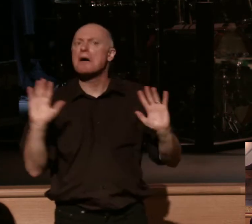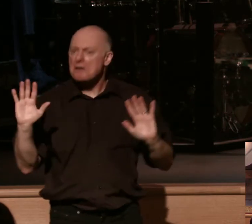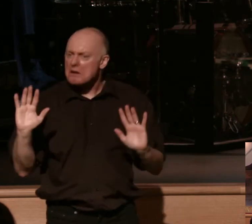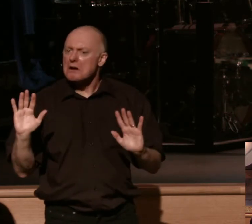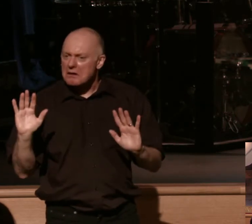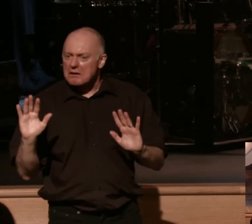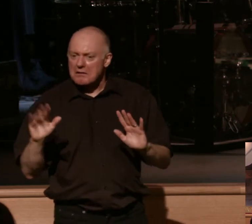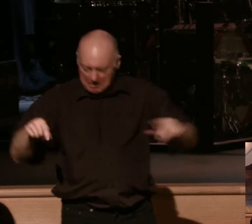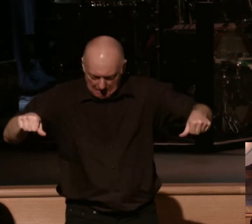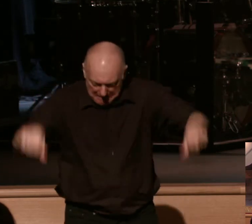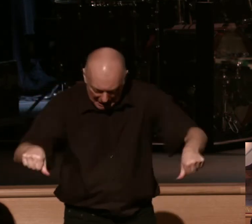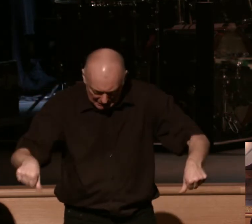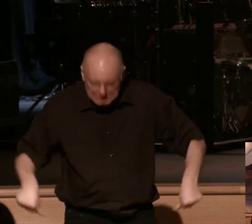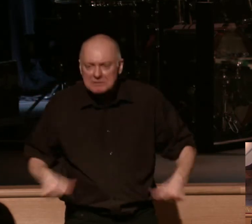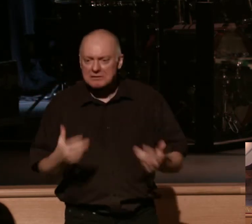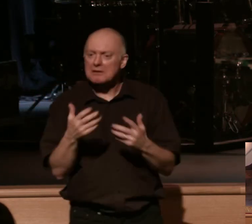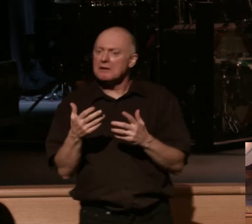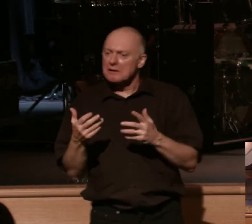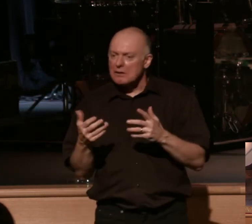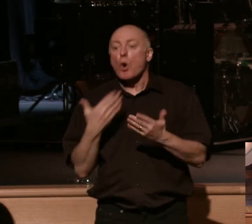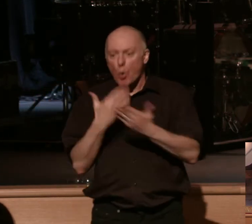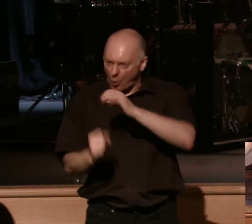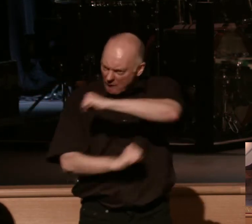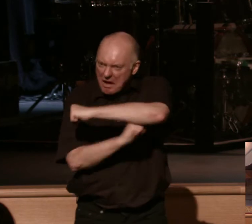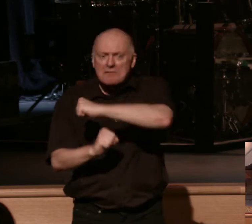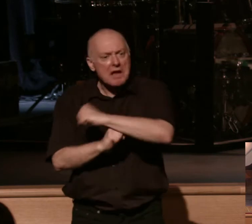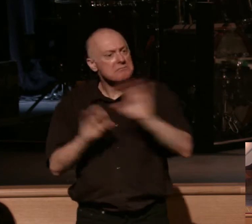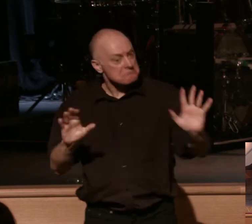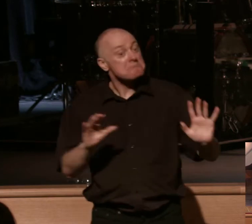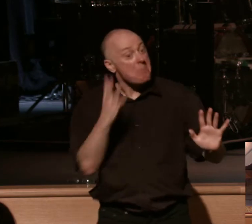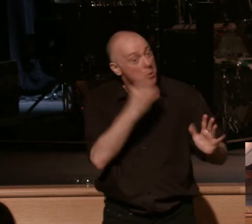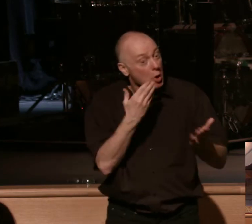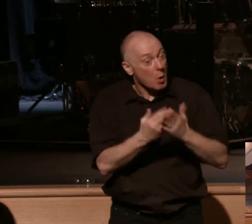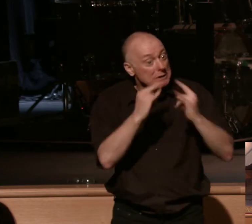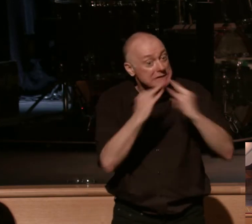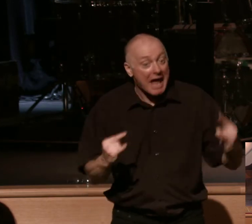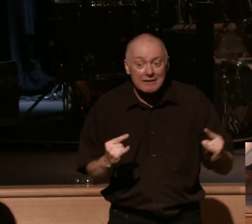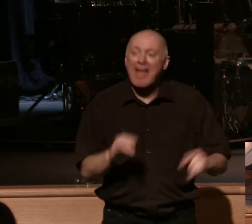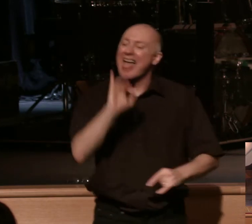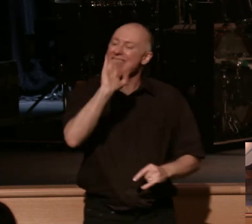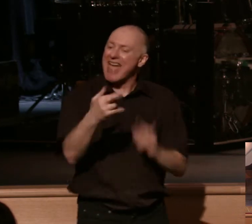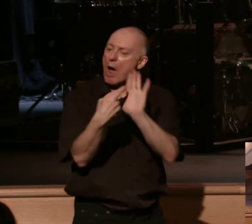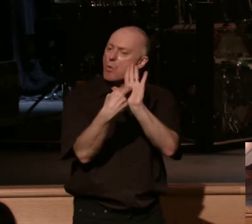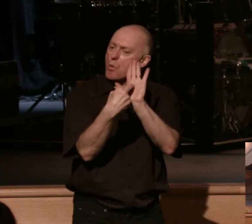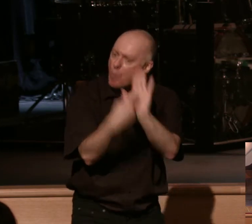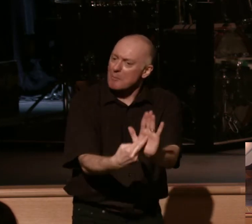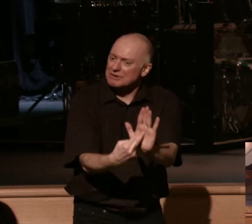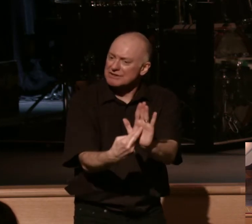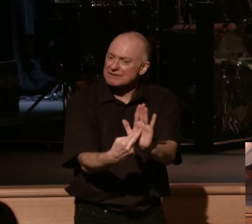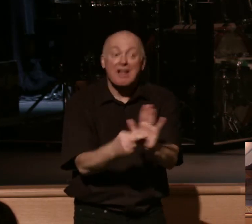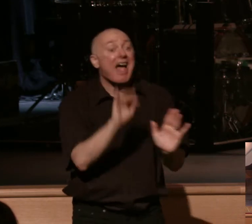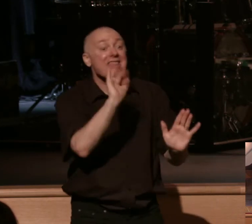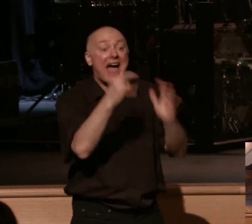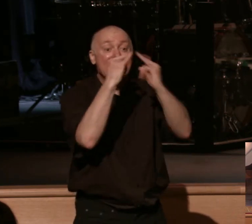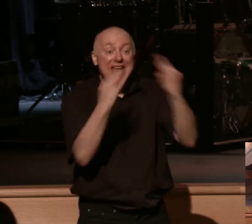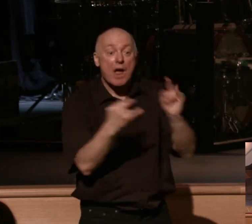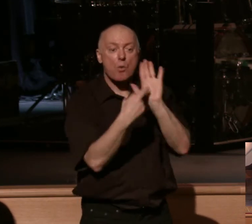pegs are in the ground, it's got a decent foundation. It's a pretty, now this represents, in God's word today, this represents our physical,